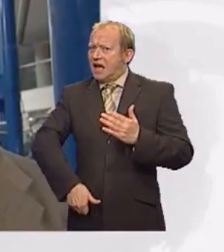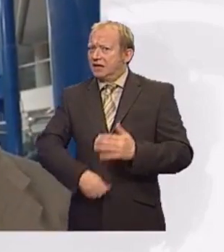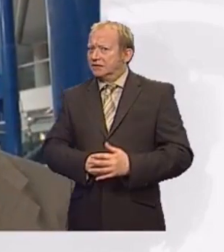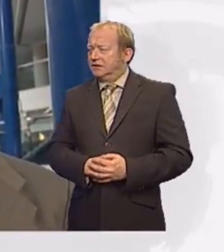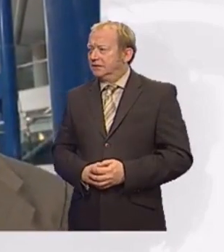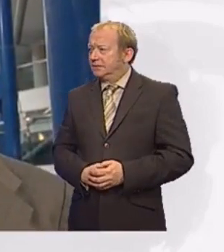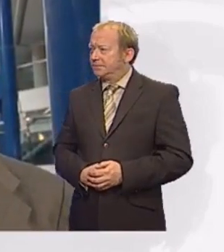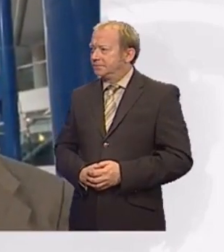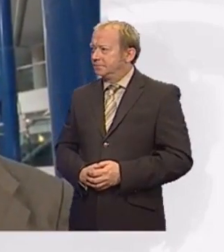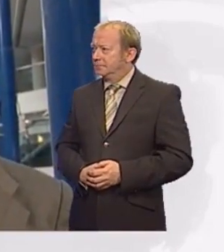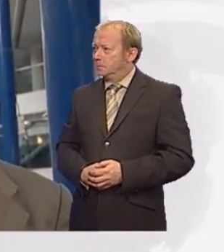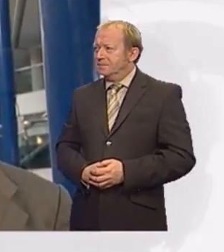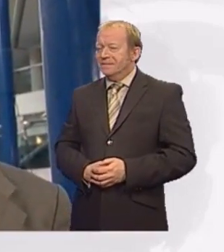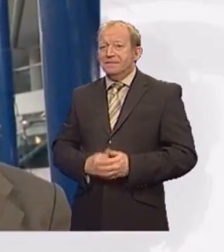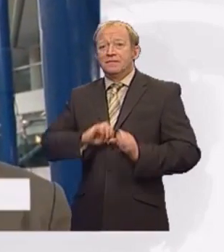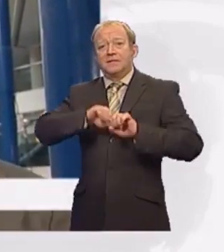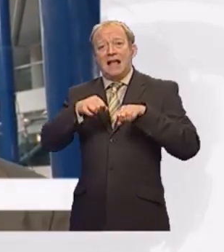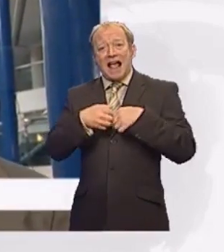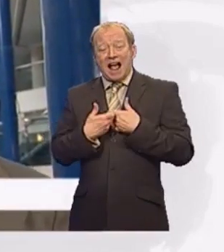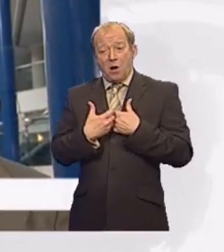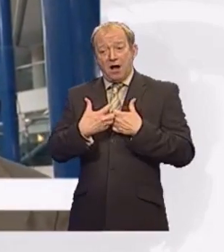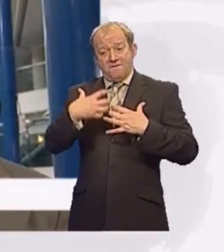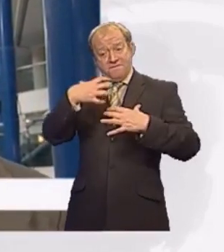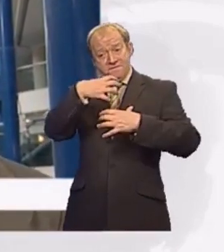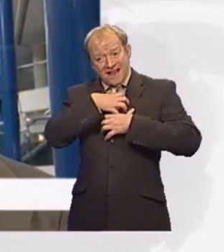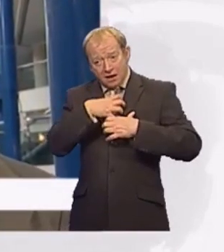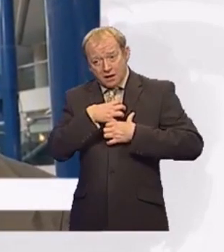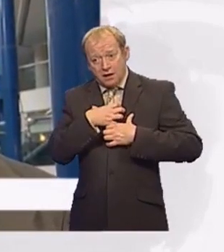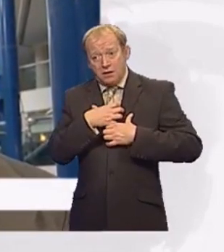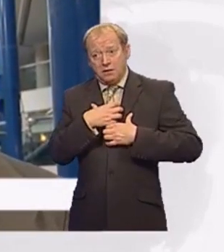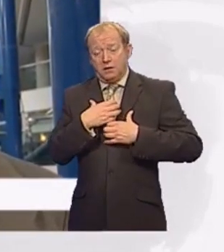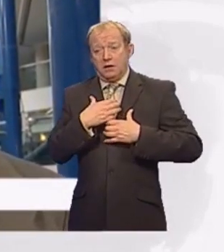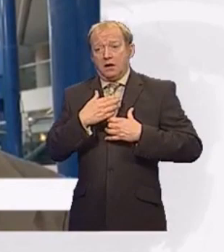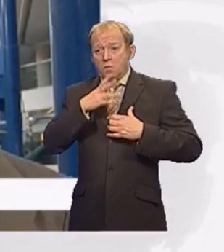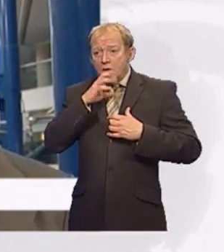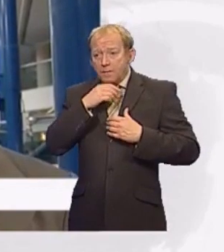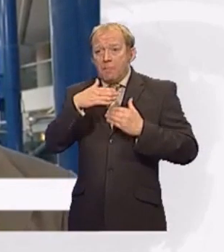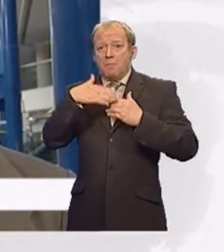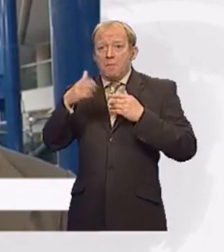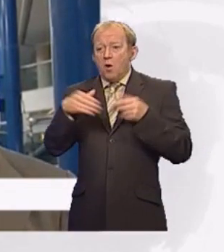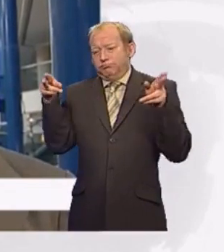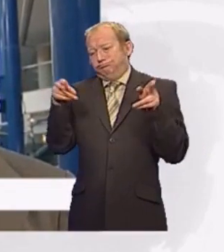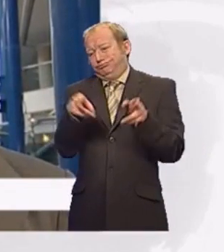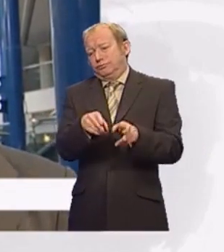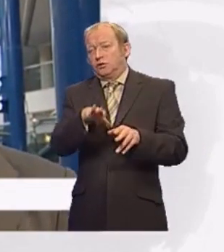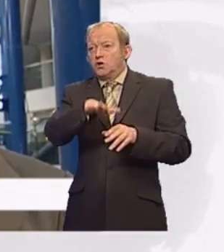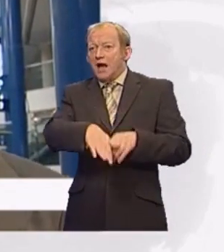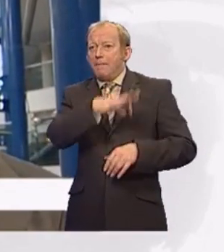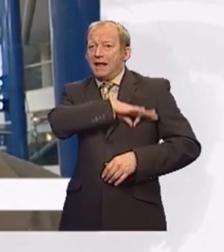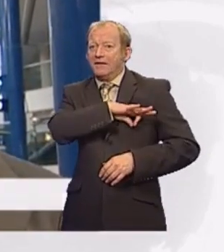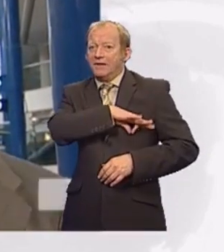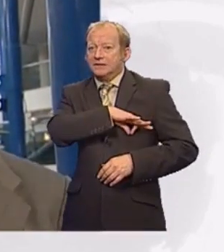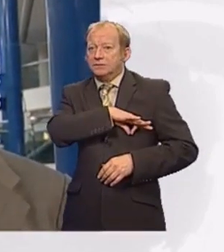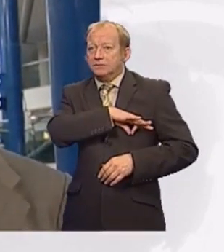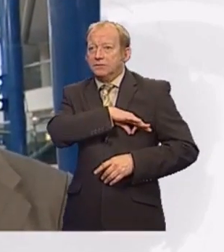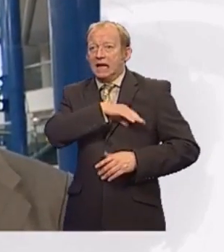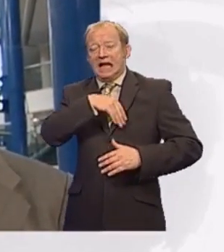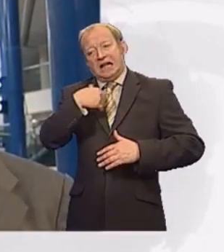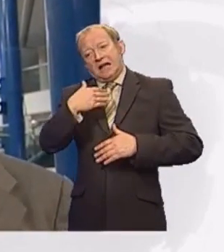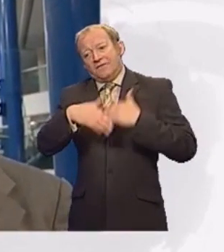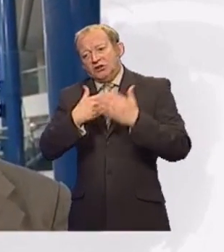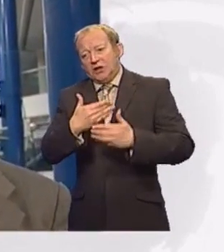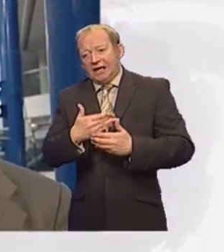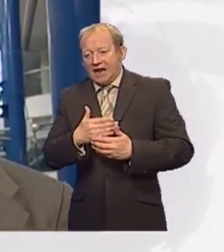fear, and it's not a fear that's gone, is that there will be further reductions to child benefit and it will be taken away for children who are perhaps